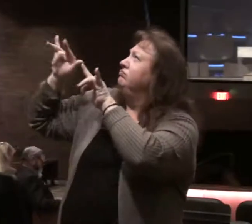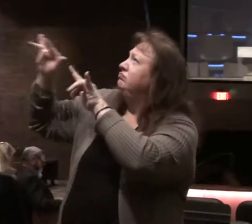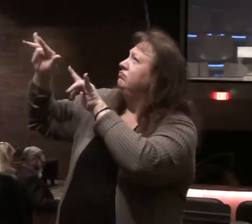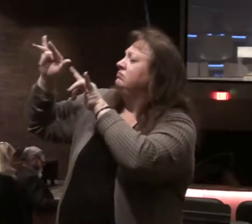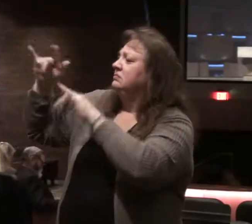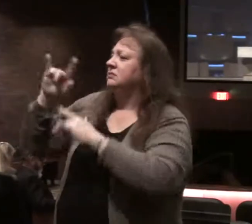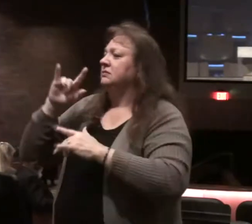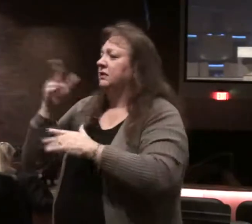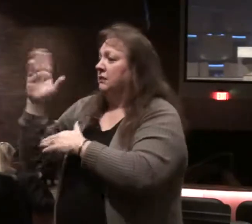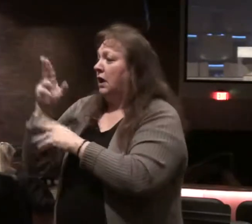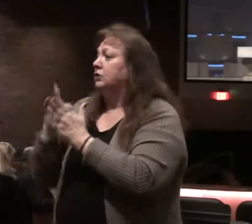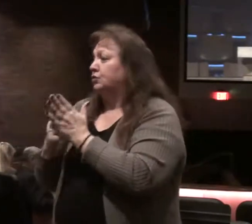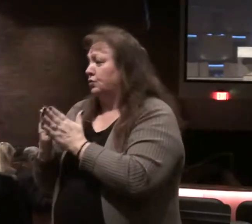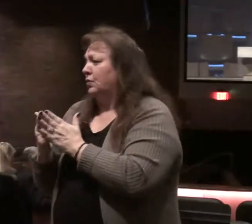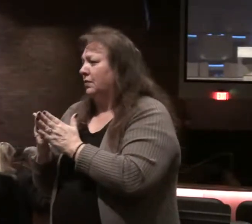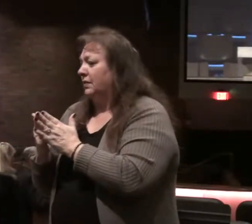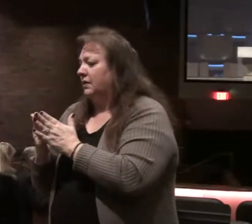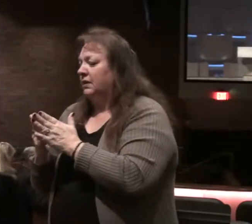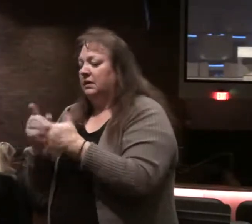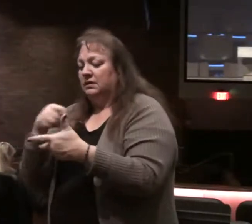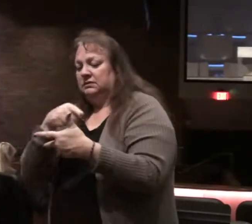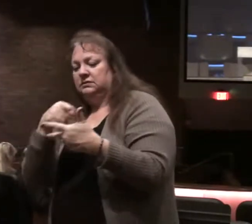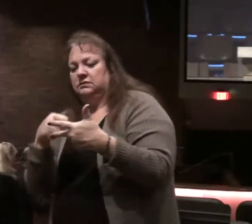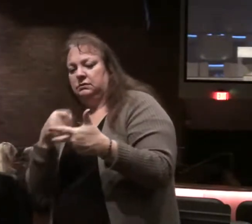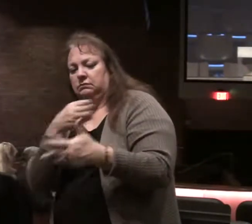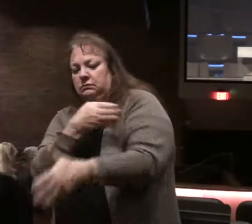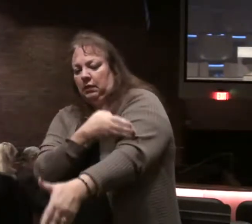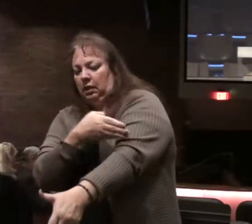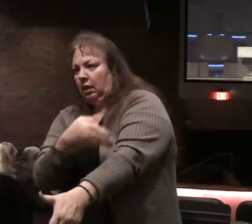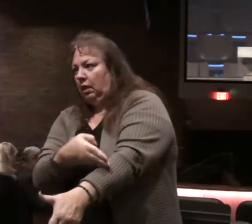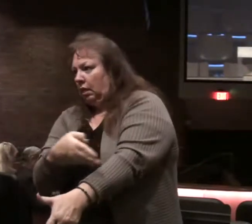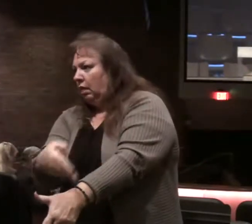mock the truth of the word of God. You see the progression in verse 1?